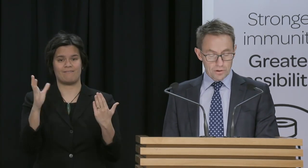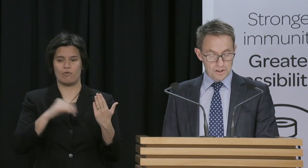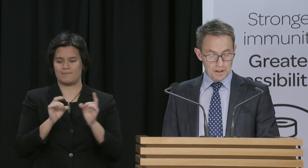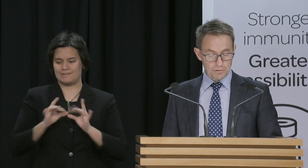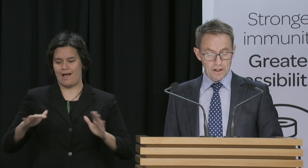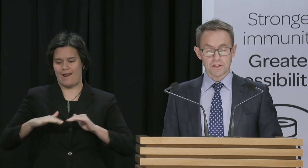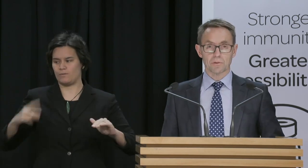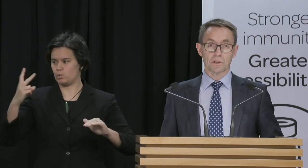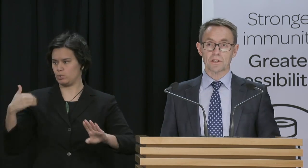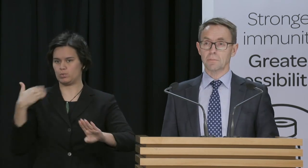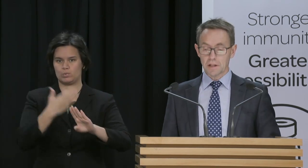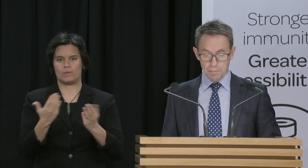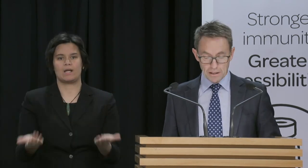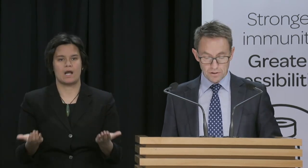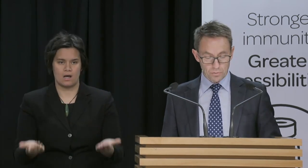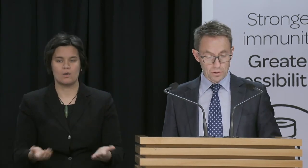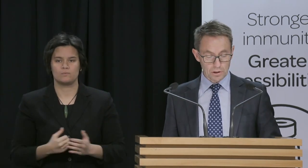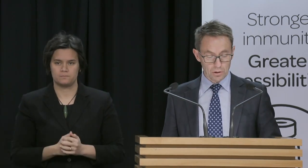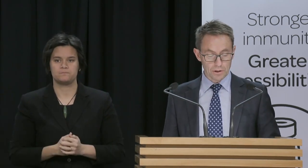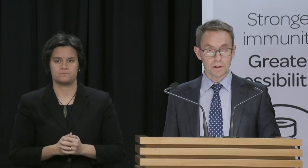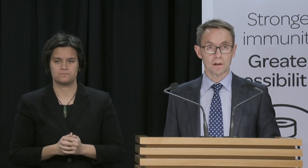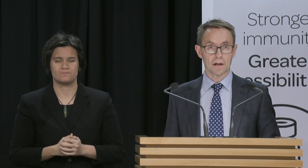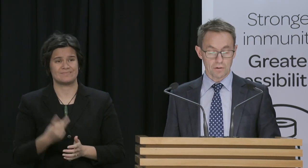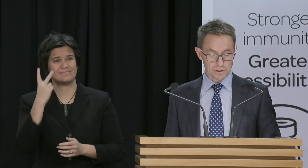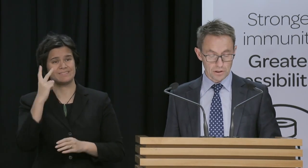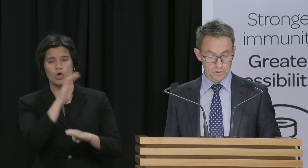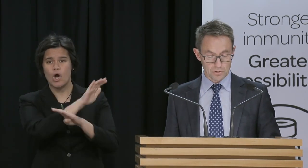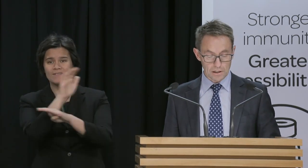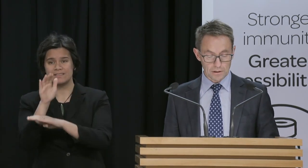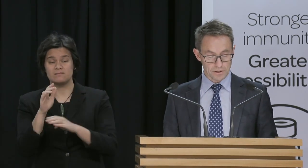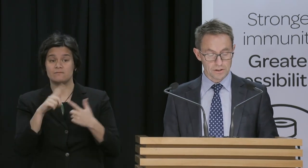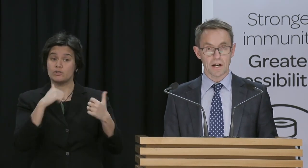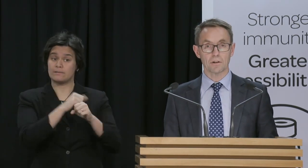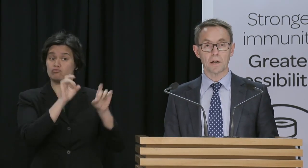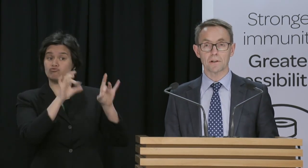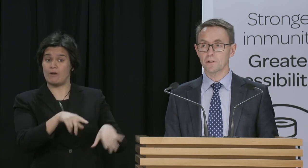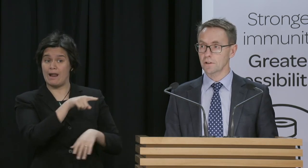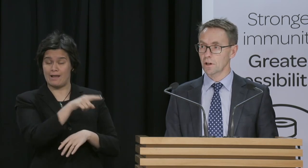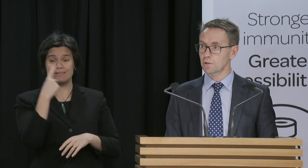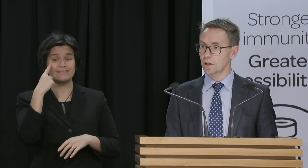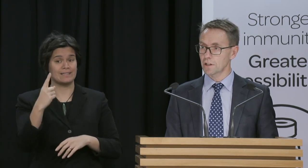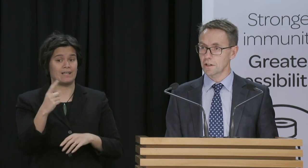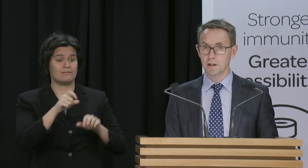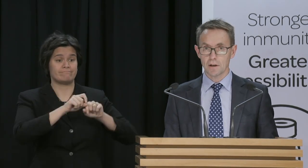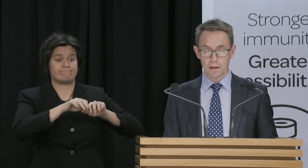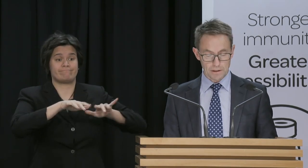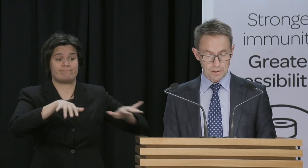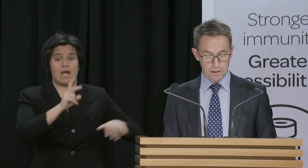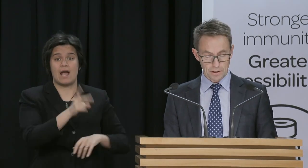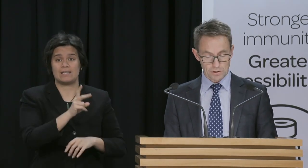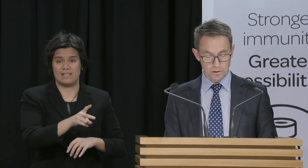The increasing number of cases that we see in many parts of the world, including, obviously, in Australia, is a stark reminder that the COVID-19